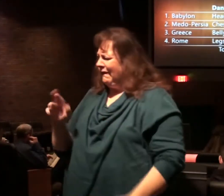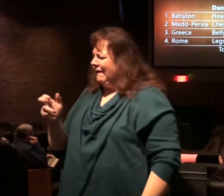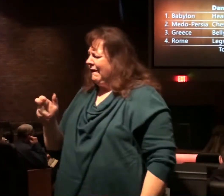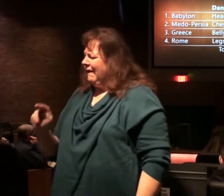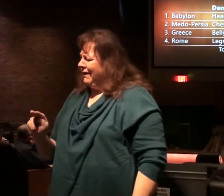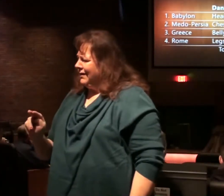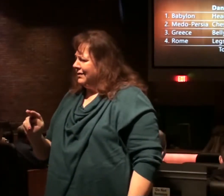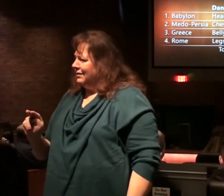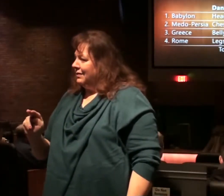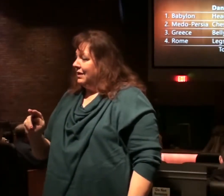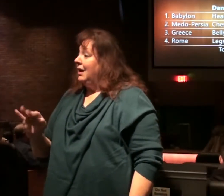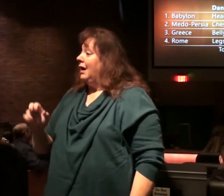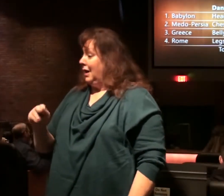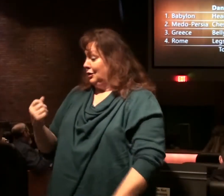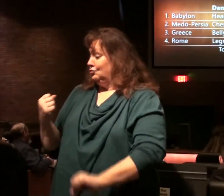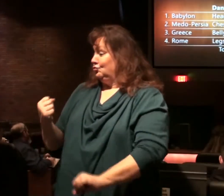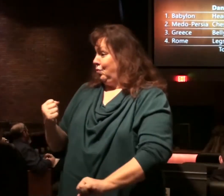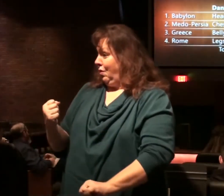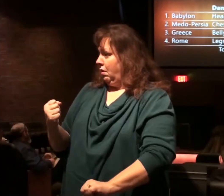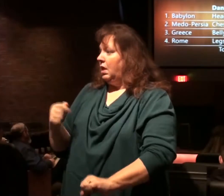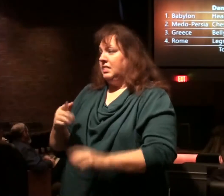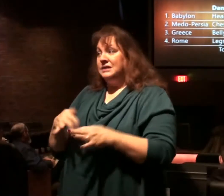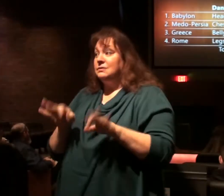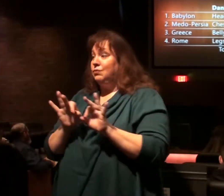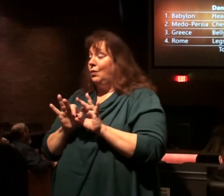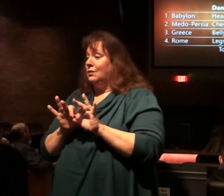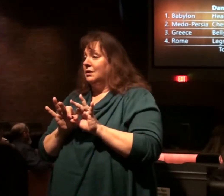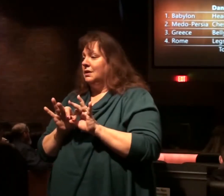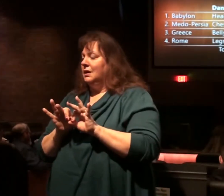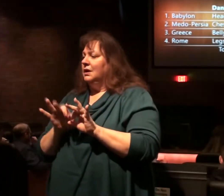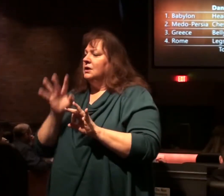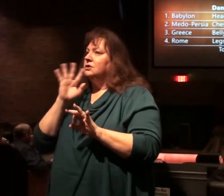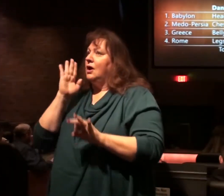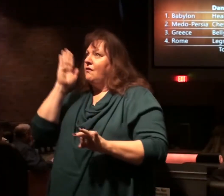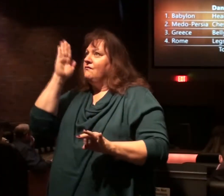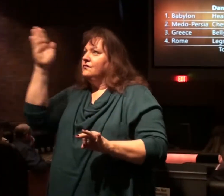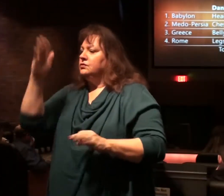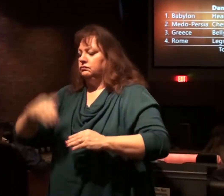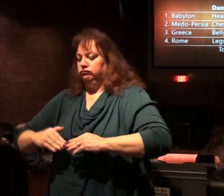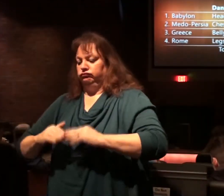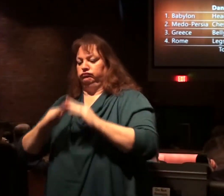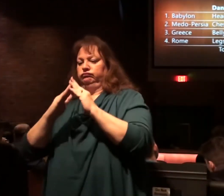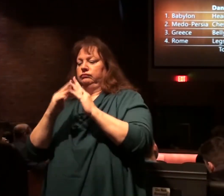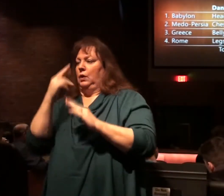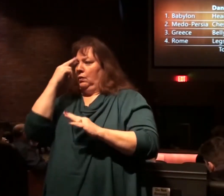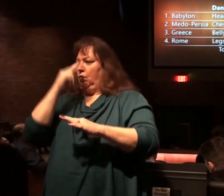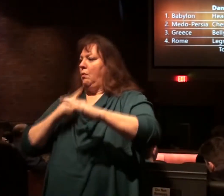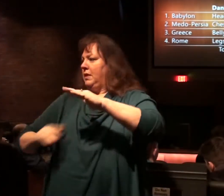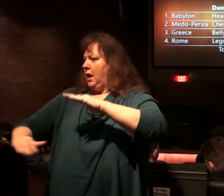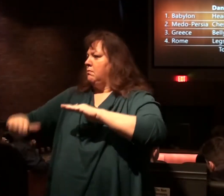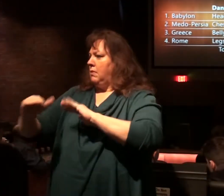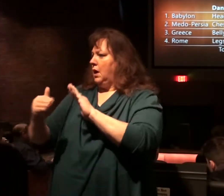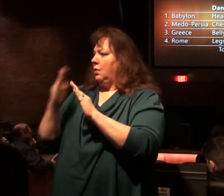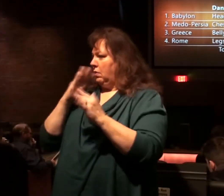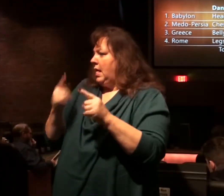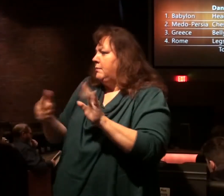Note the iron continues. That's important, because we talk about a coming revived Roman empire.